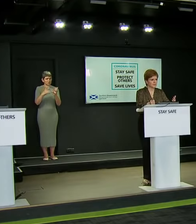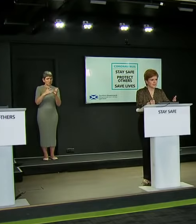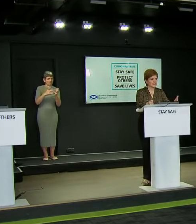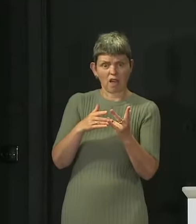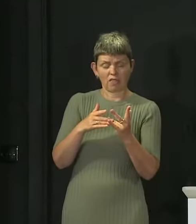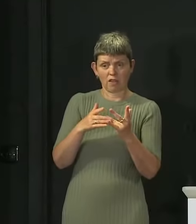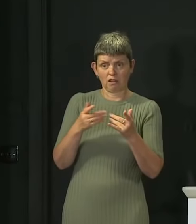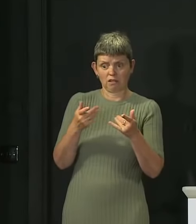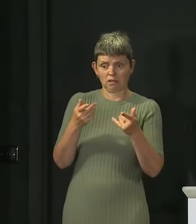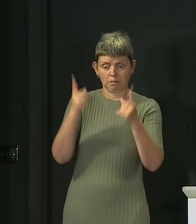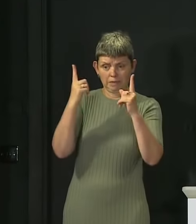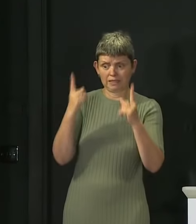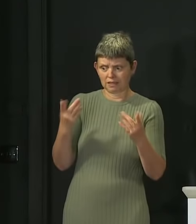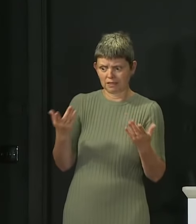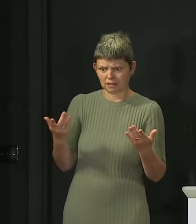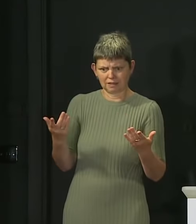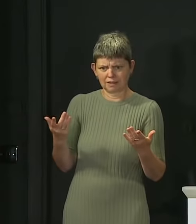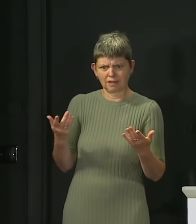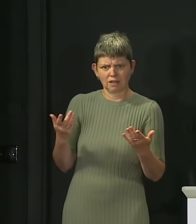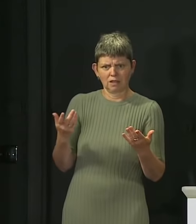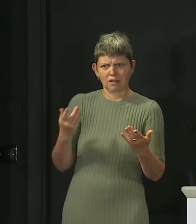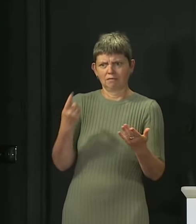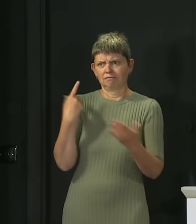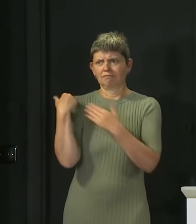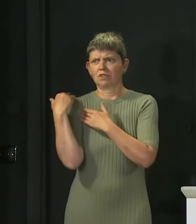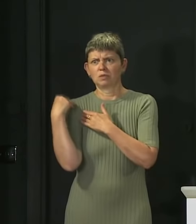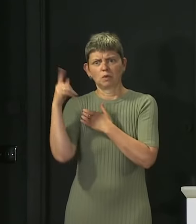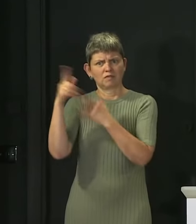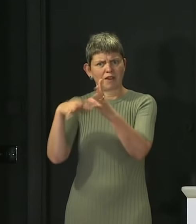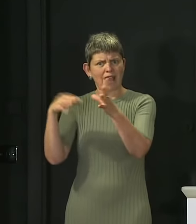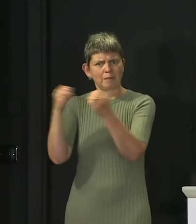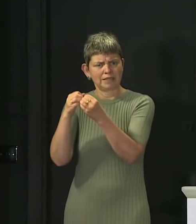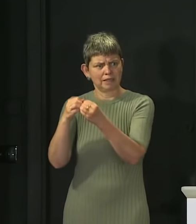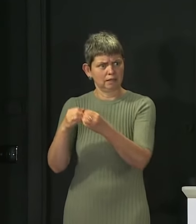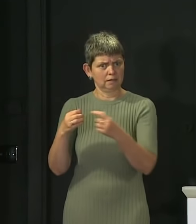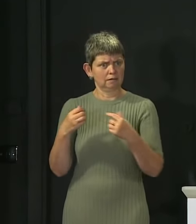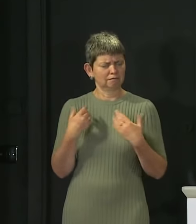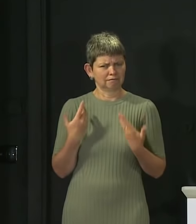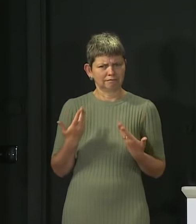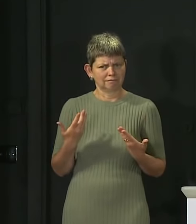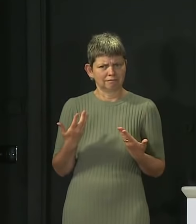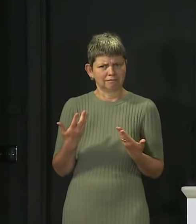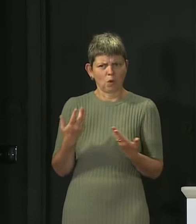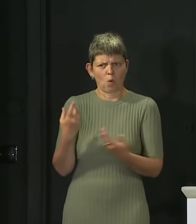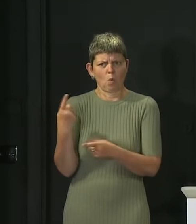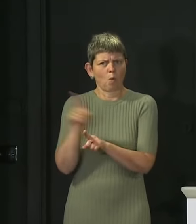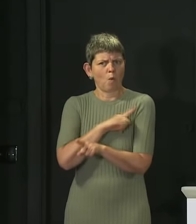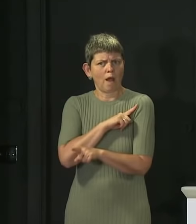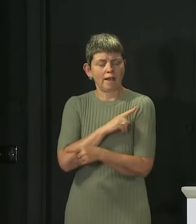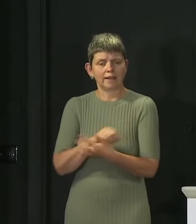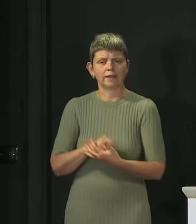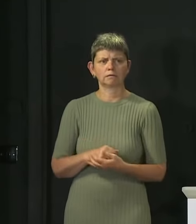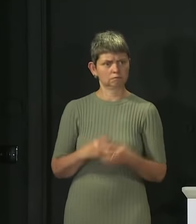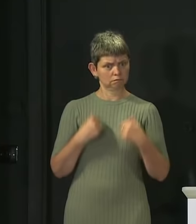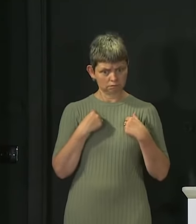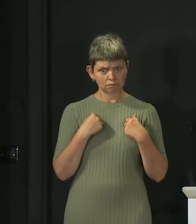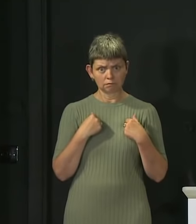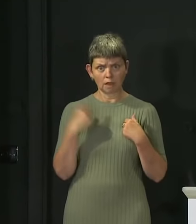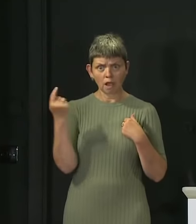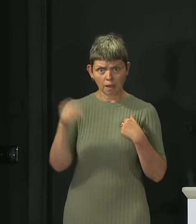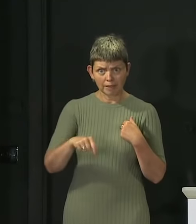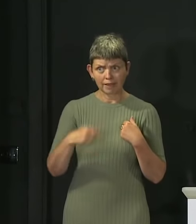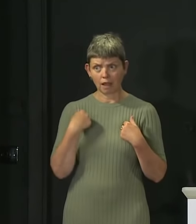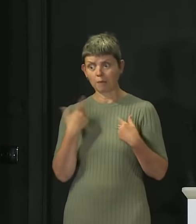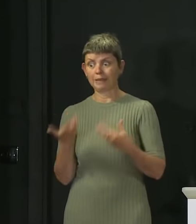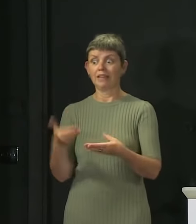Sorry, I'm standing here dealing with the Aberdeen outbreak. I'm extremely involved directly in the Aberdeen